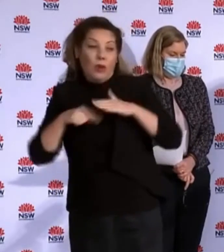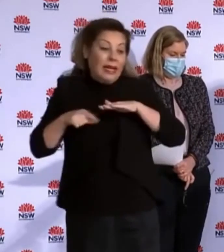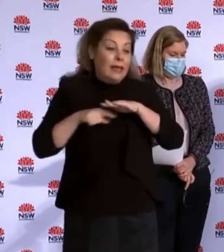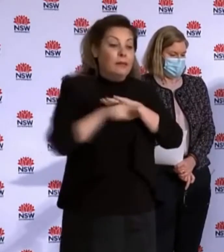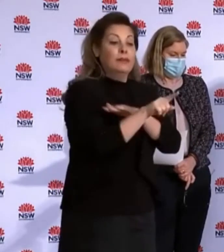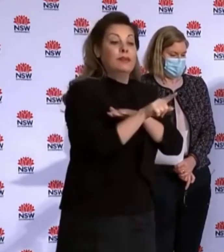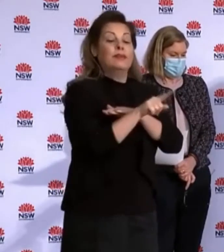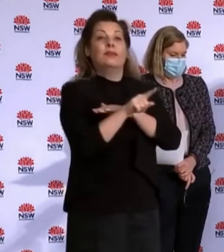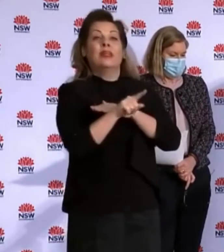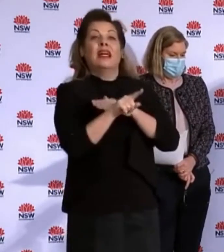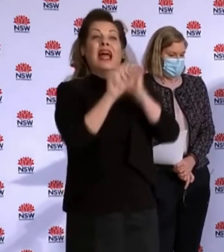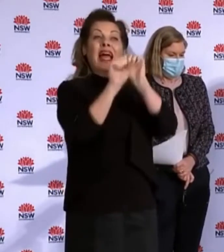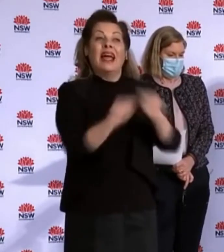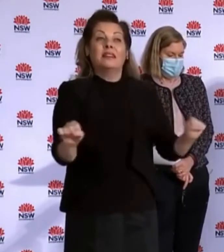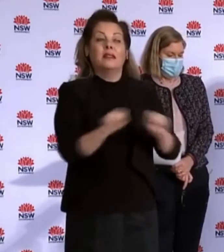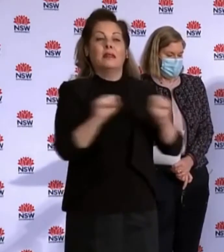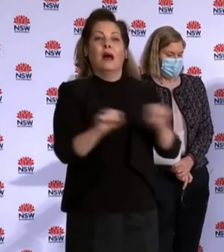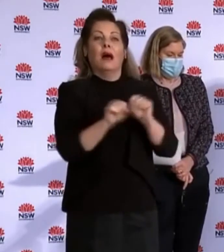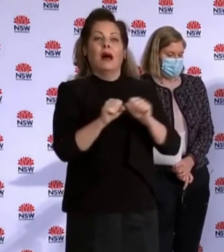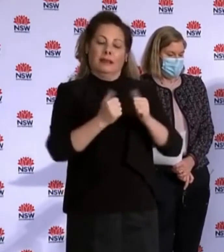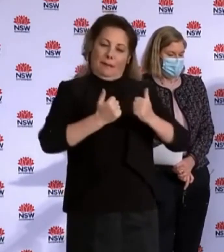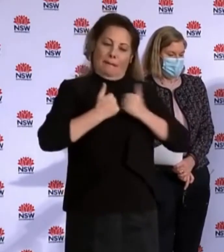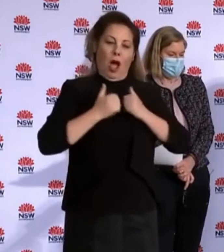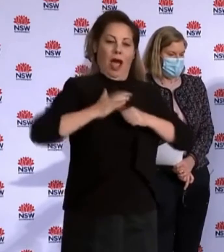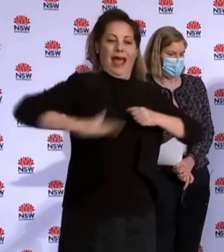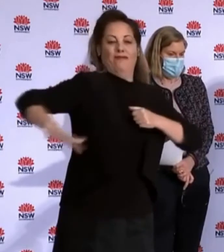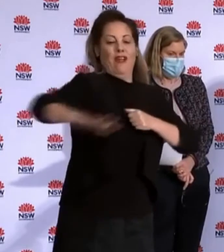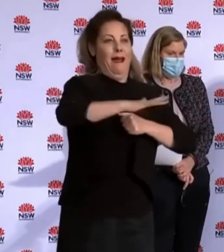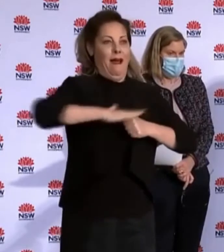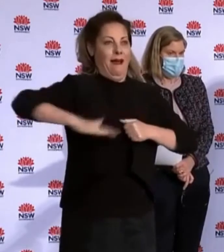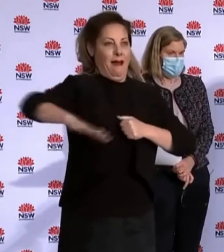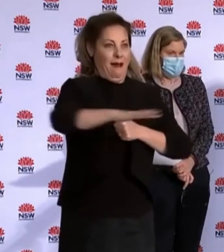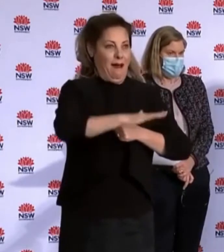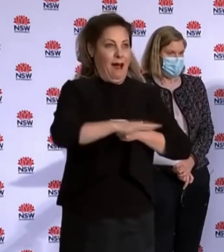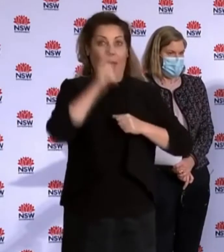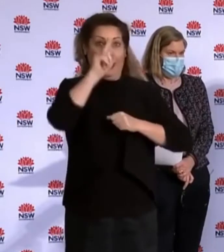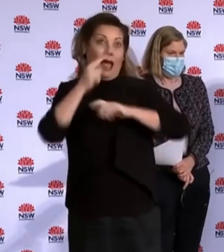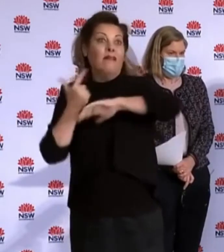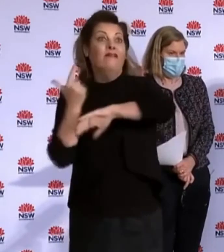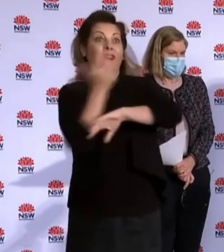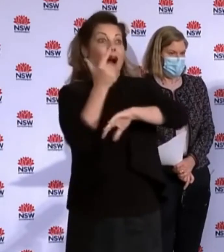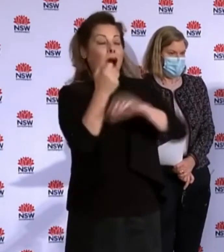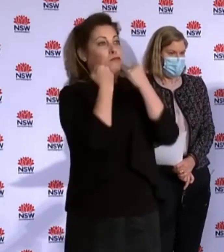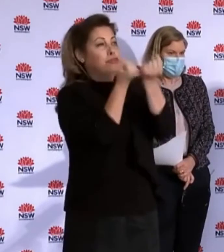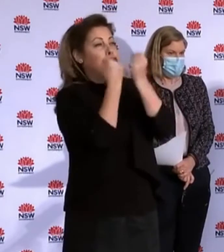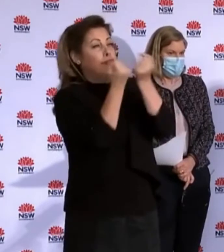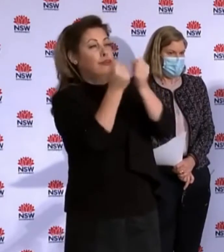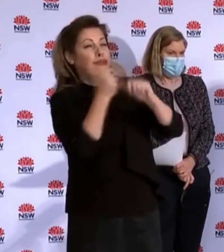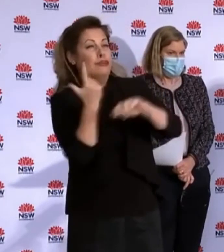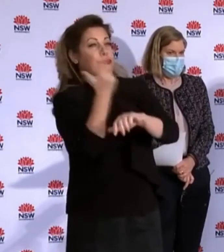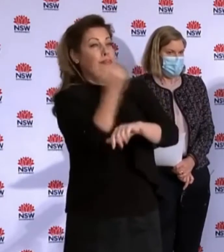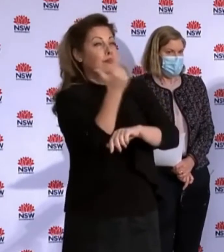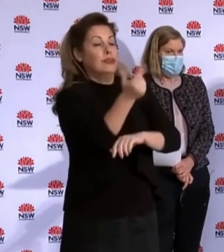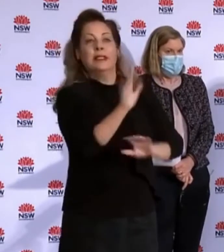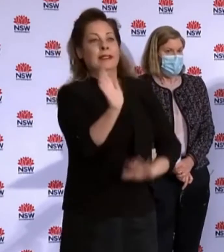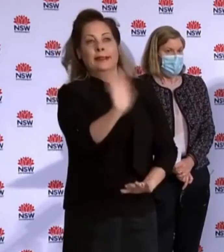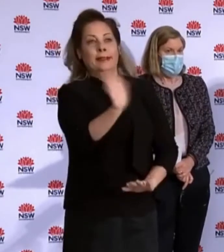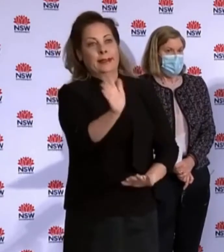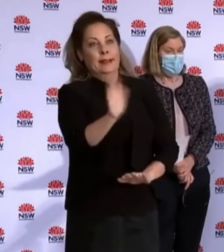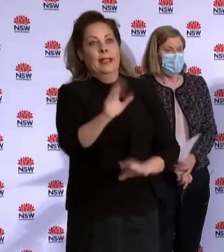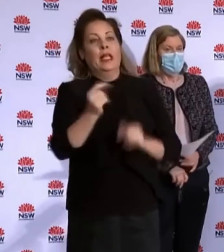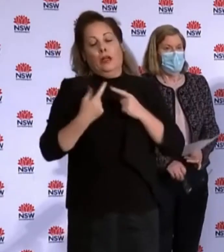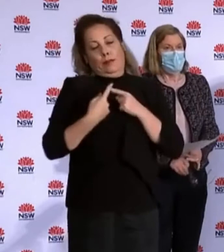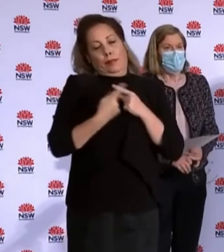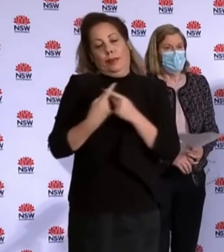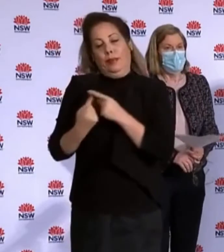We don't want people travelling long distances exercising. So you exercise within 10 kilometres of where you live or within your local government